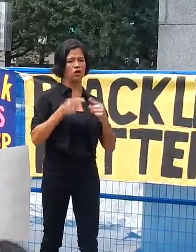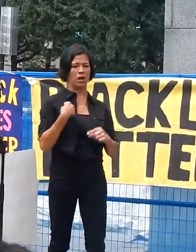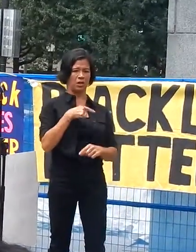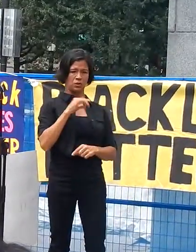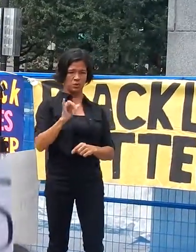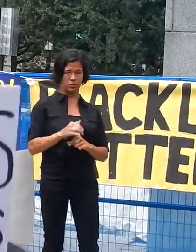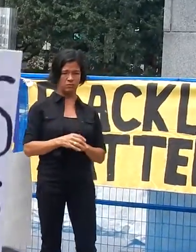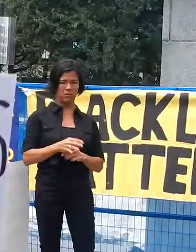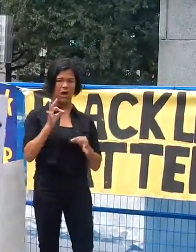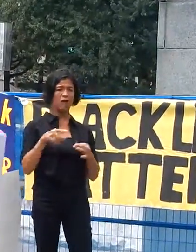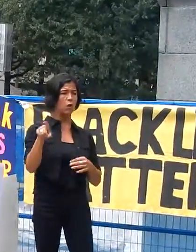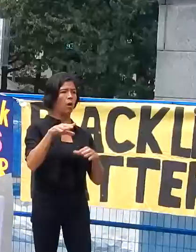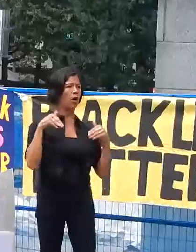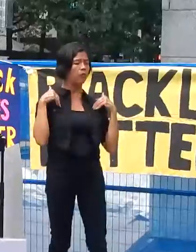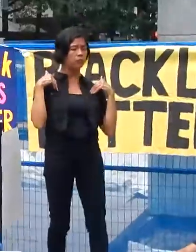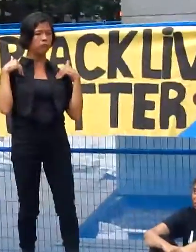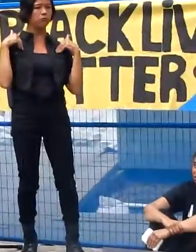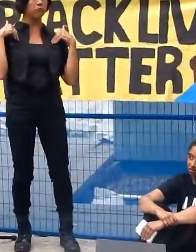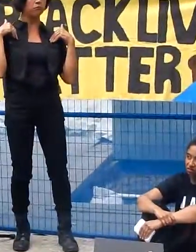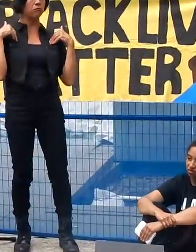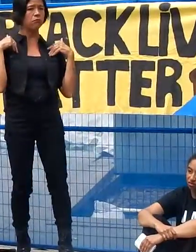If you are not taking an action.